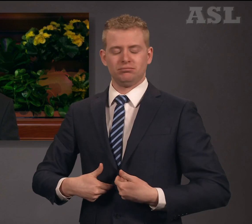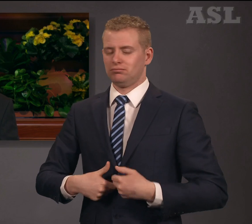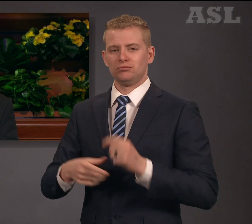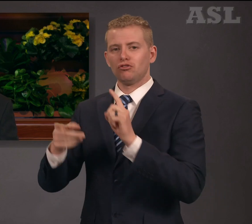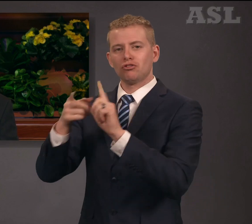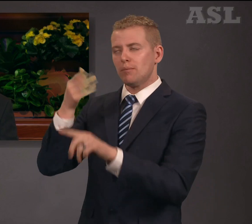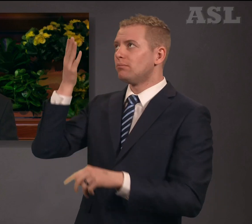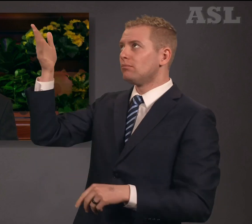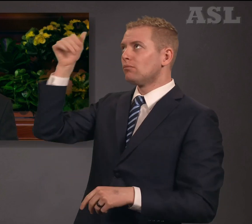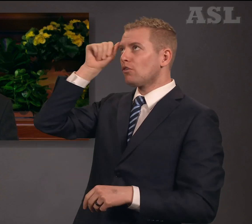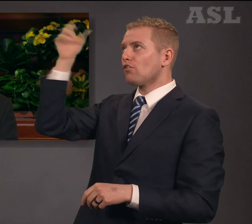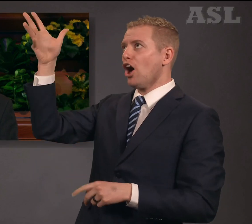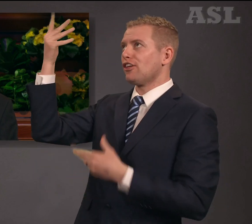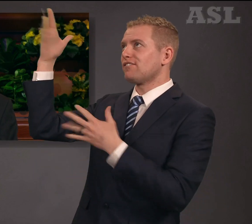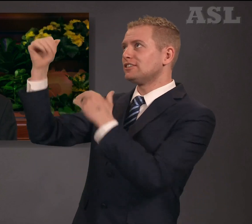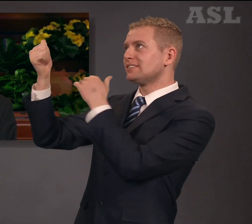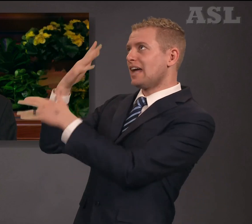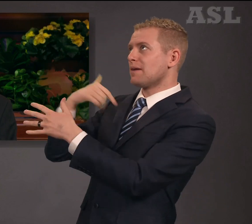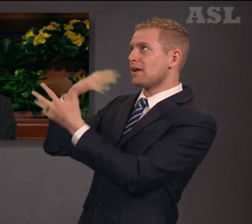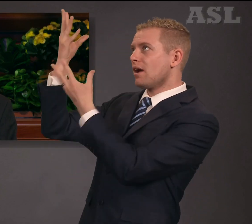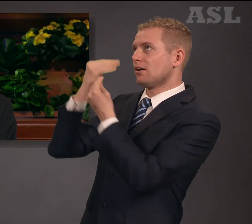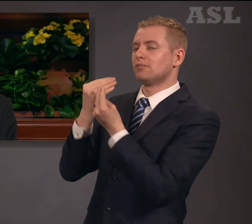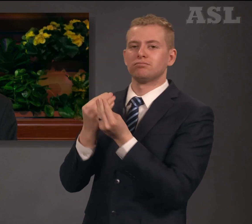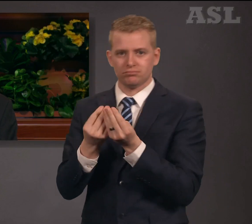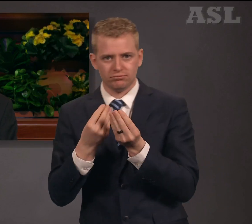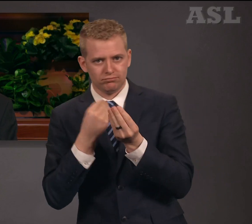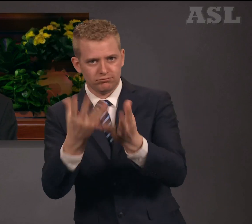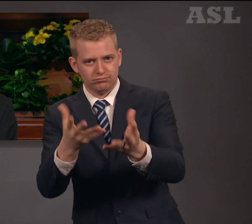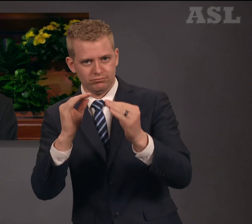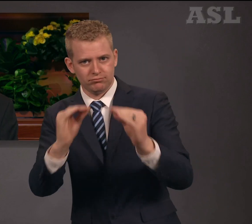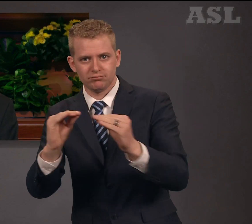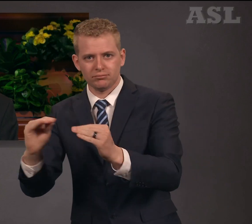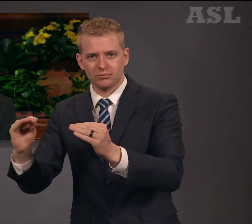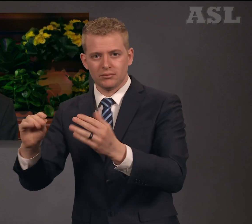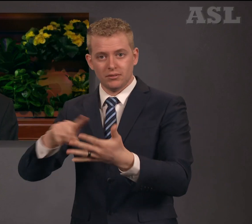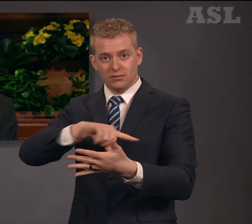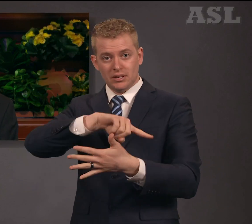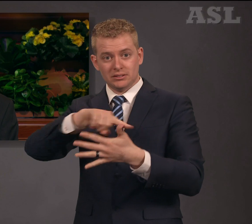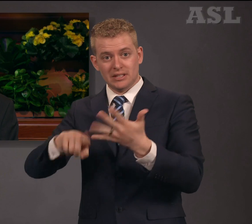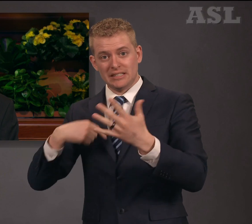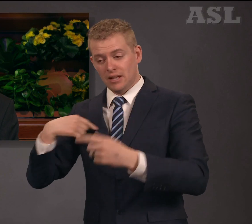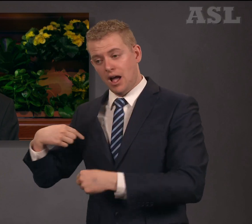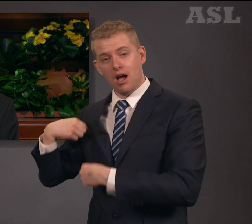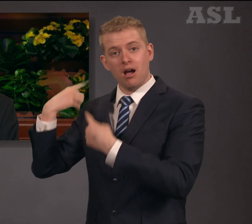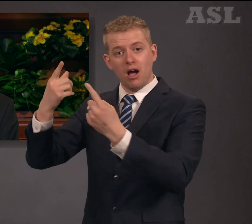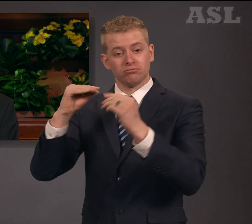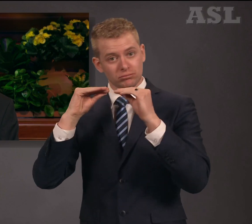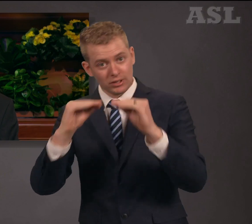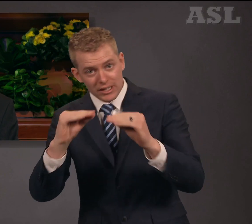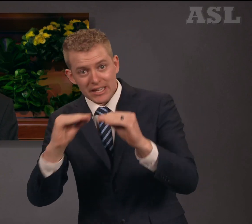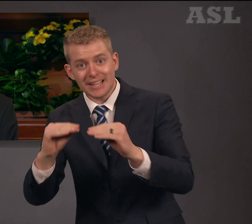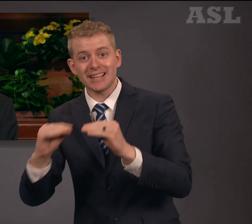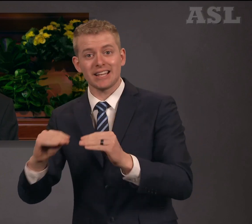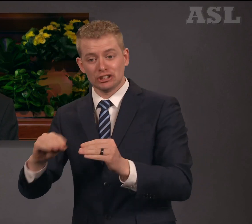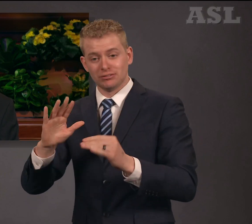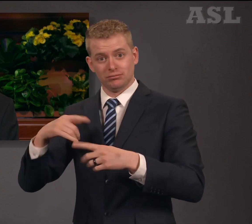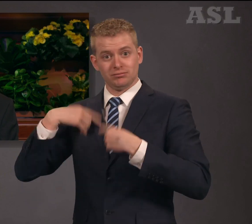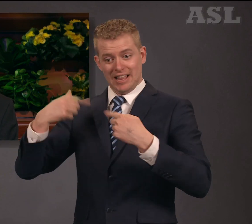These things have I spoken unto you, being yet present with you, but the